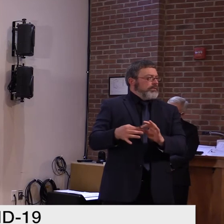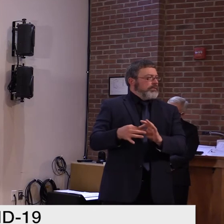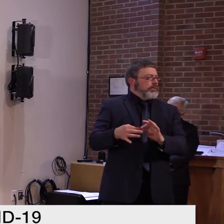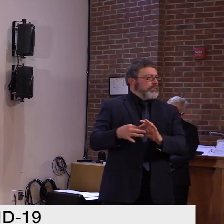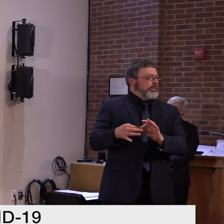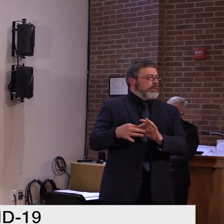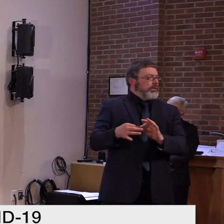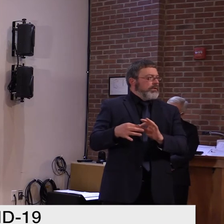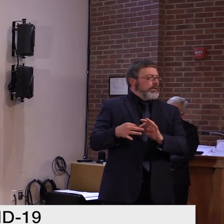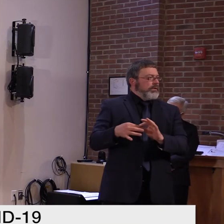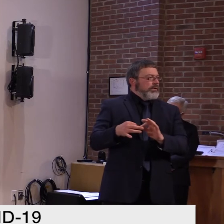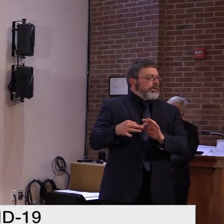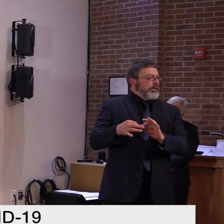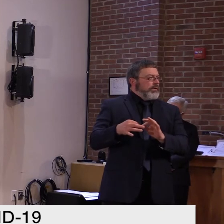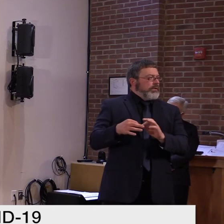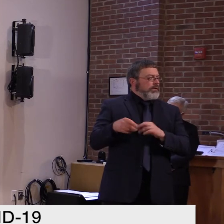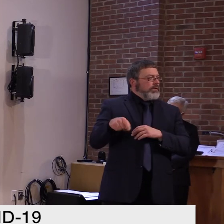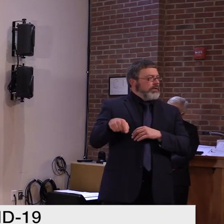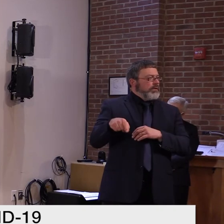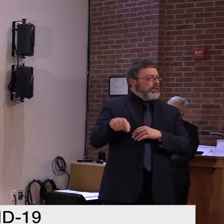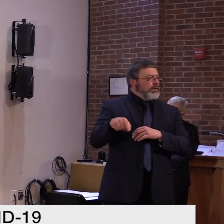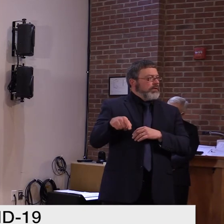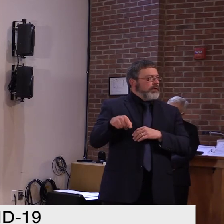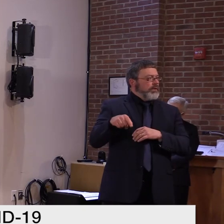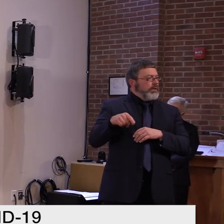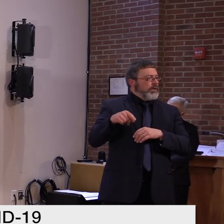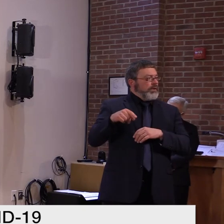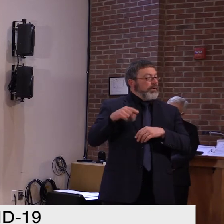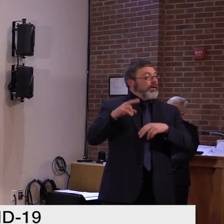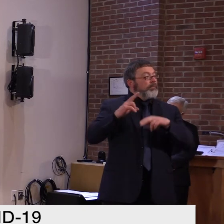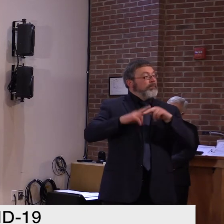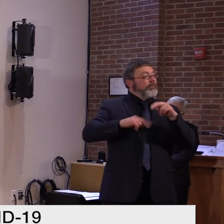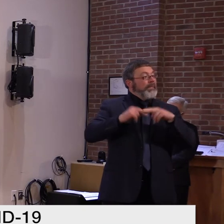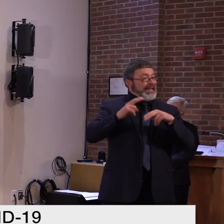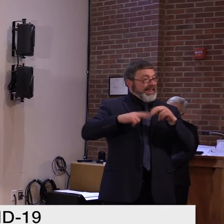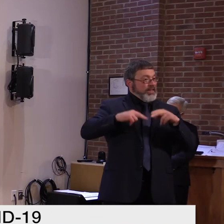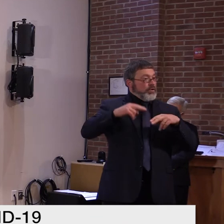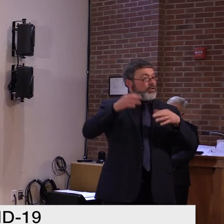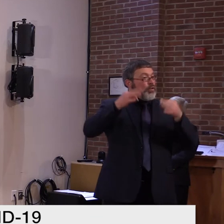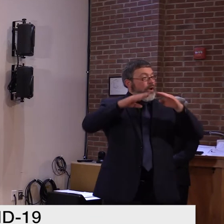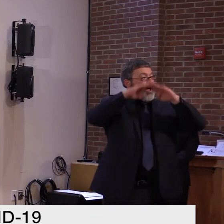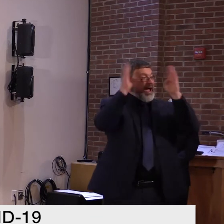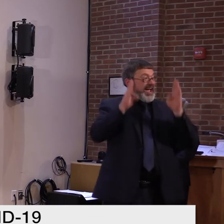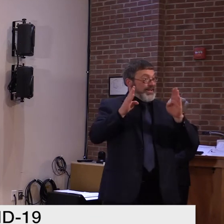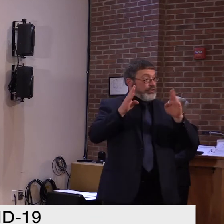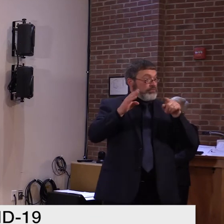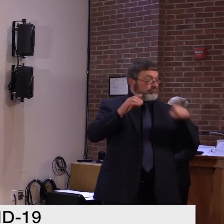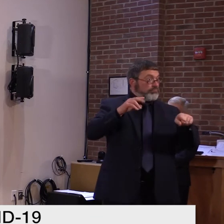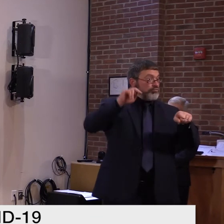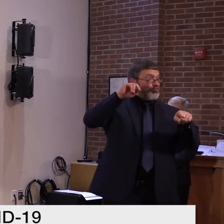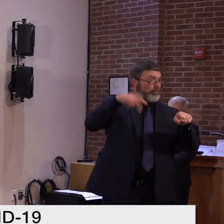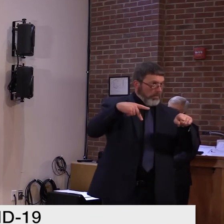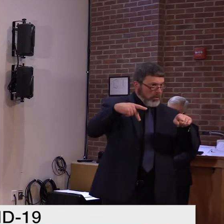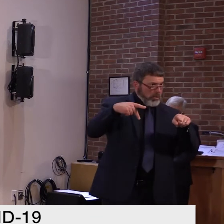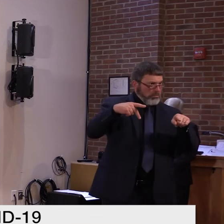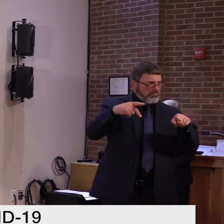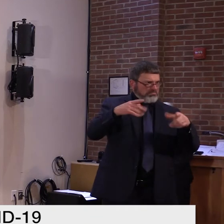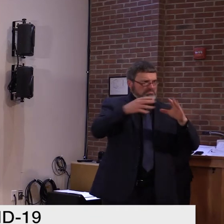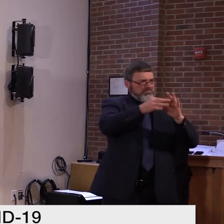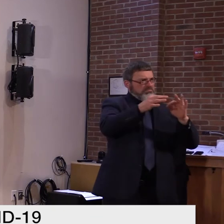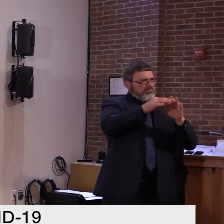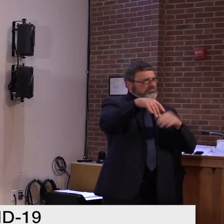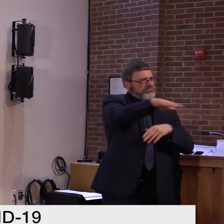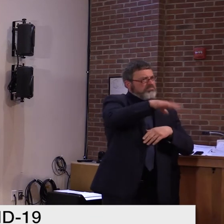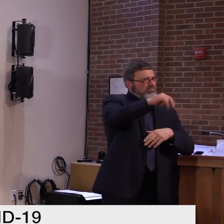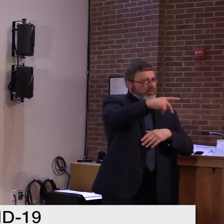Could you give a little comment about that, also, uh, give us an idea of what kind of timing you anticipate